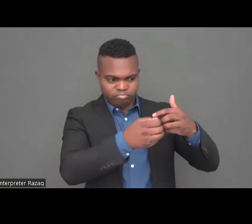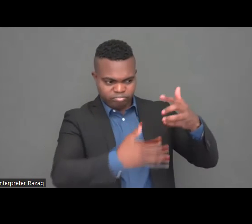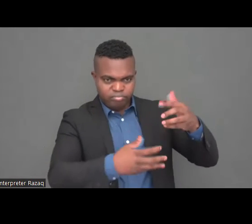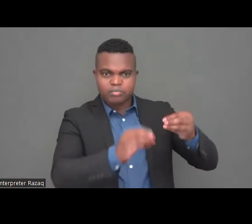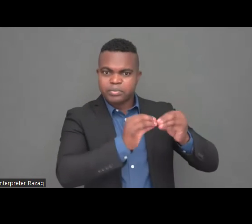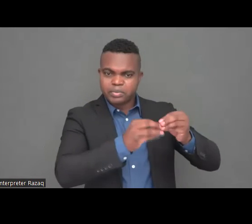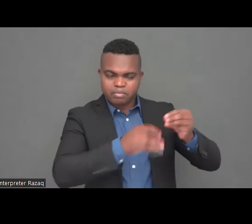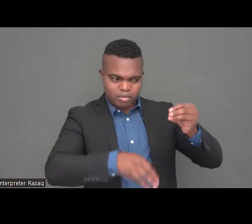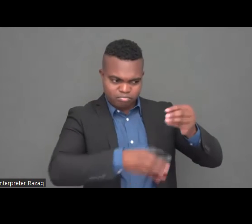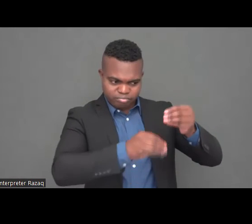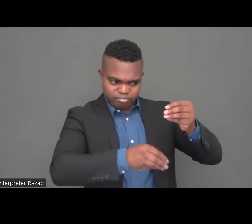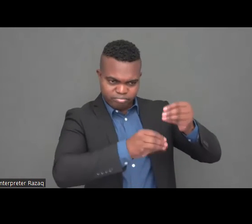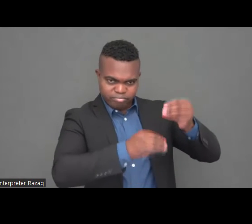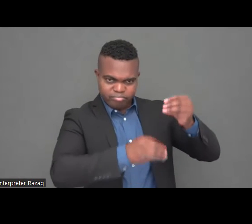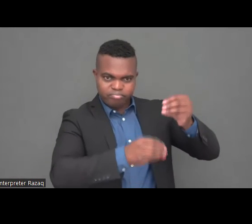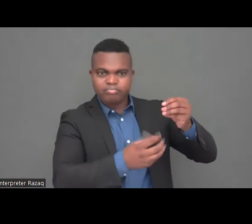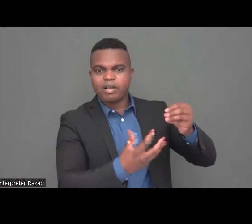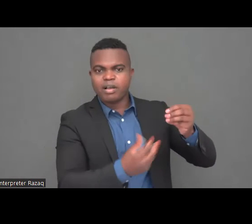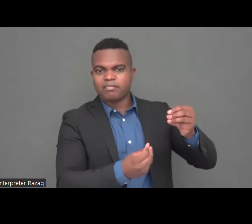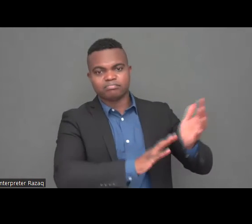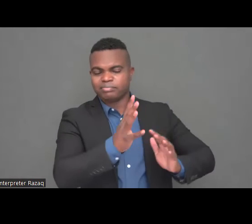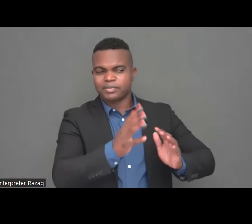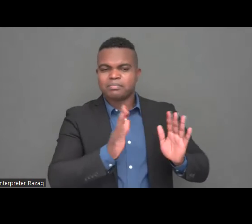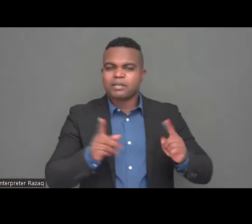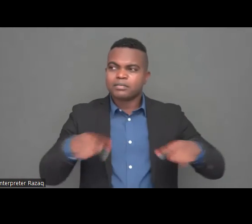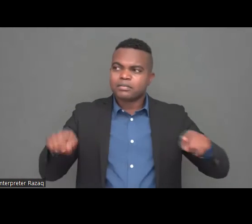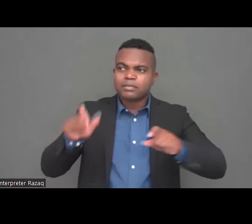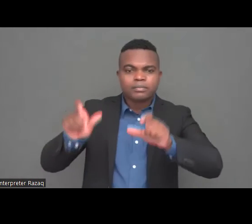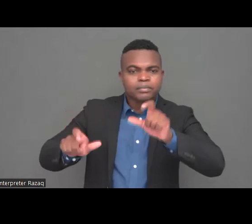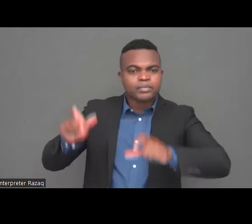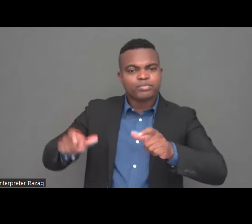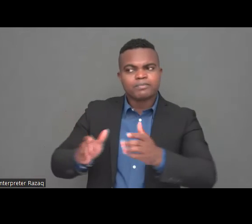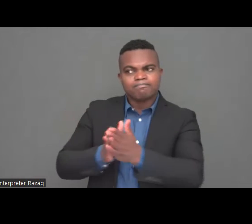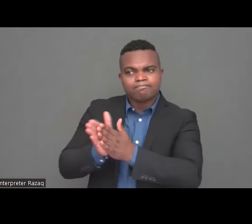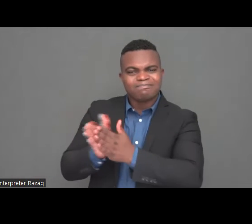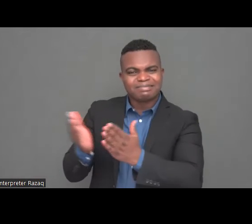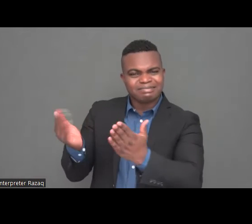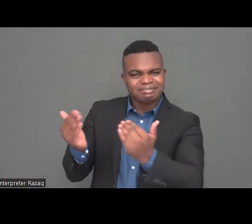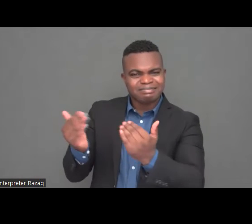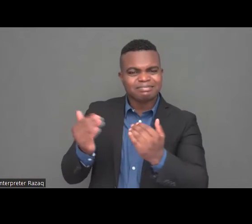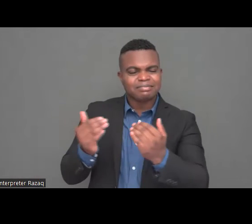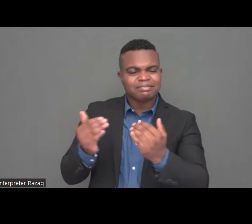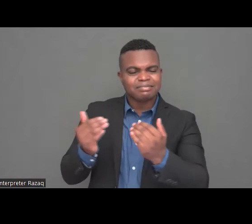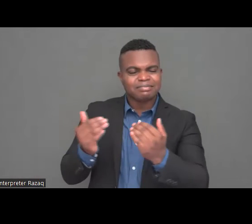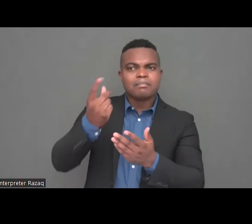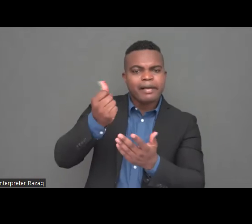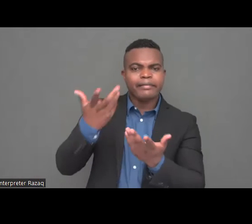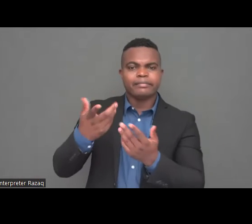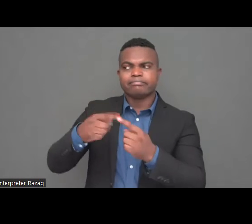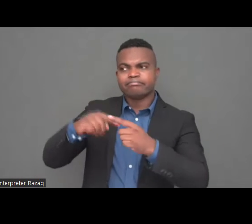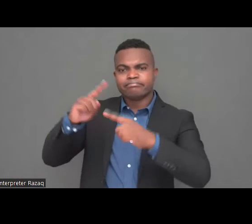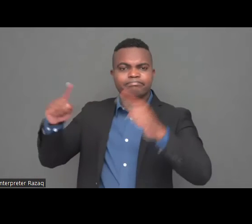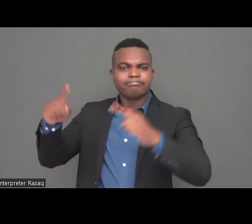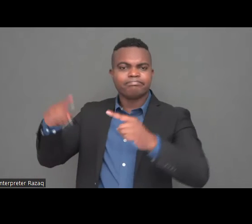and other resources to support the most neglected, the most forgotten Ukrainians